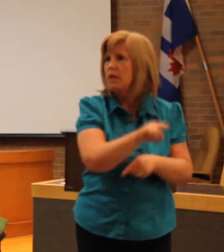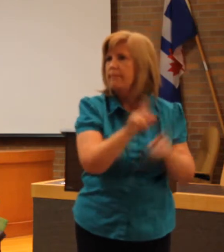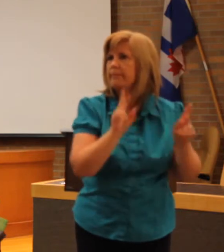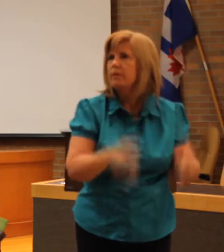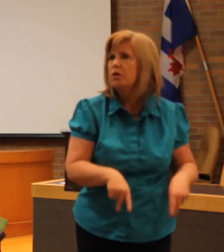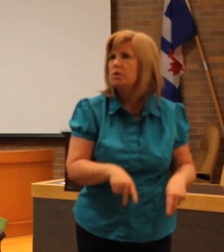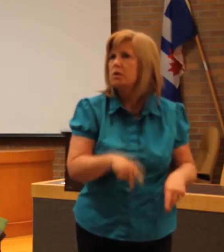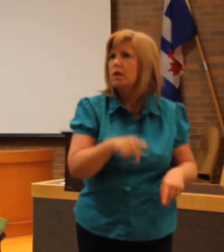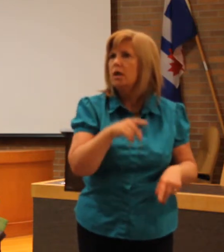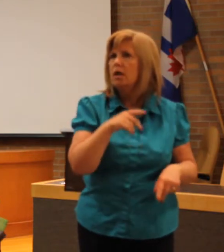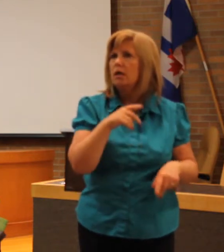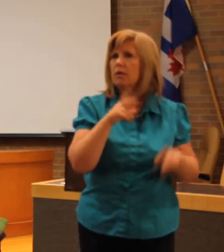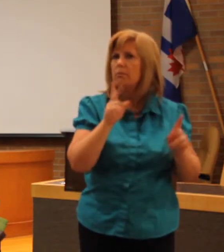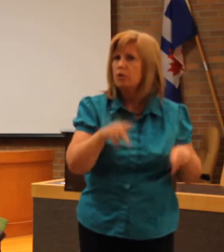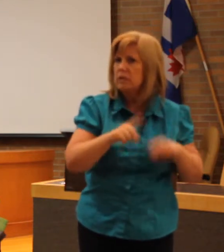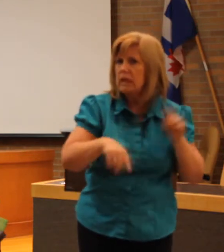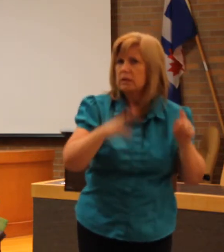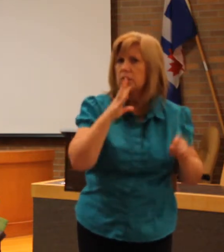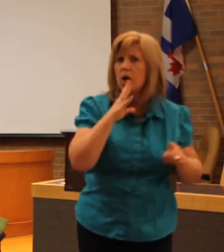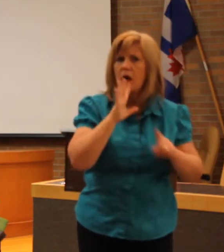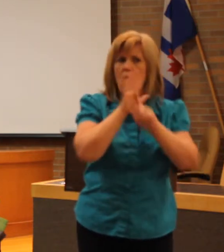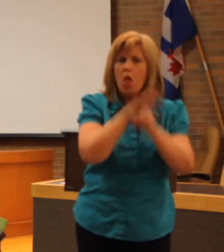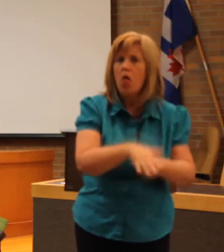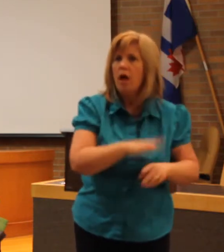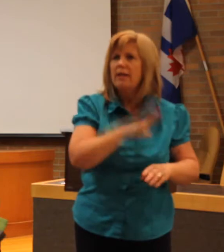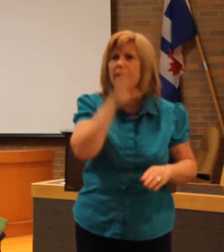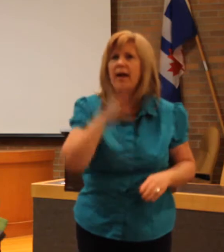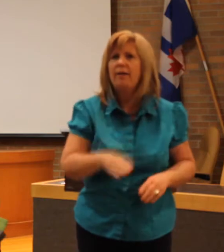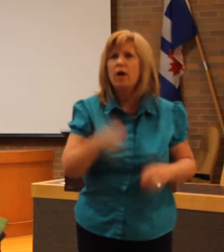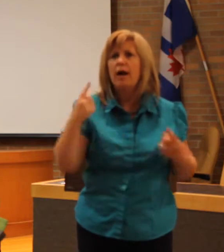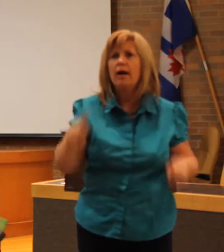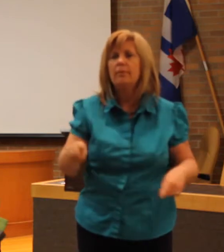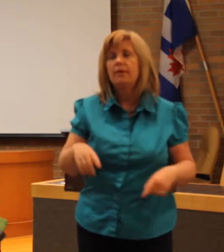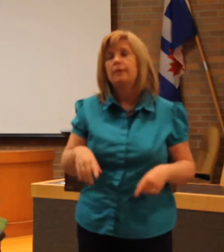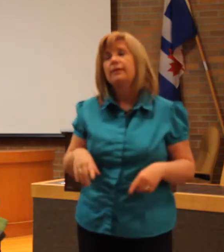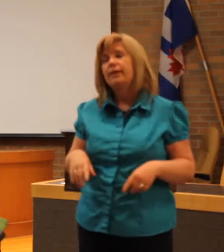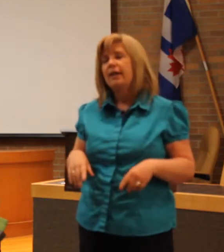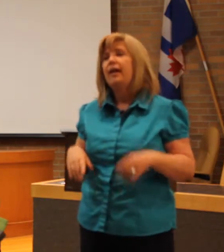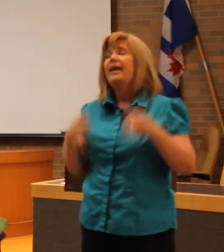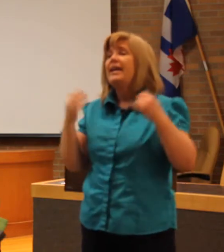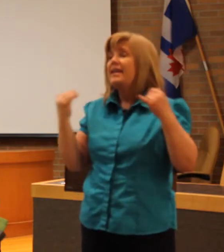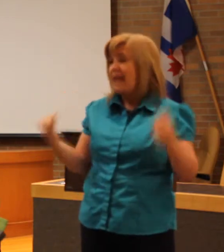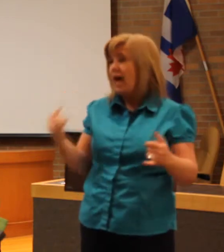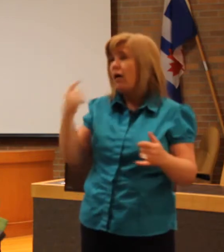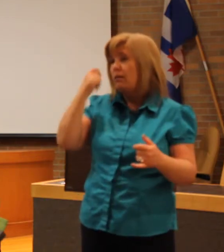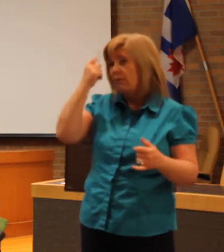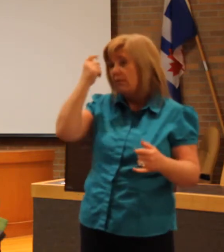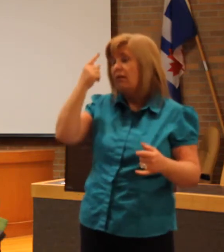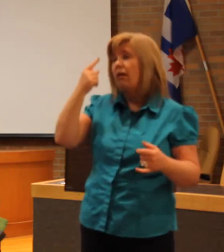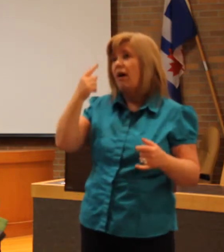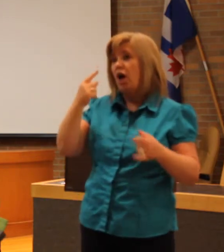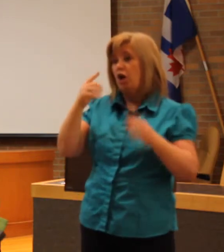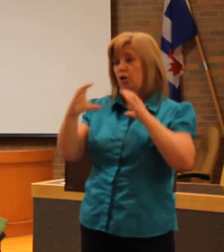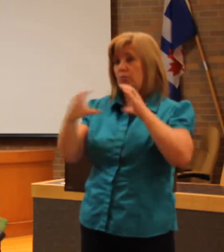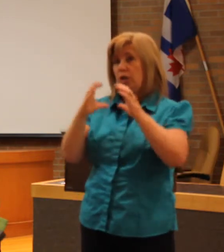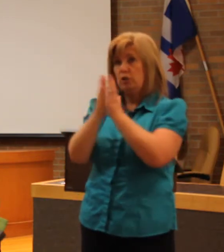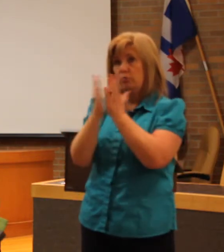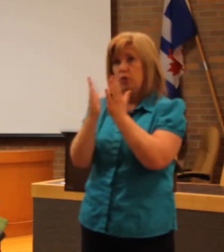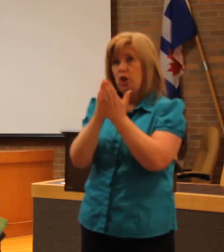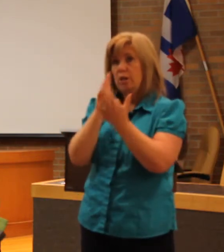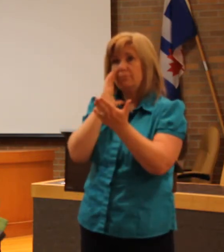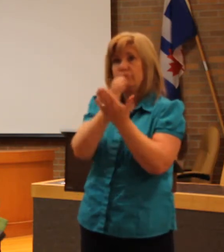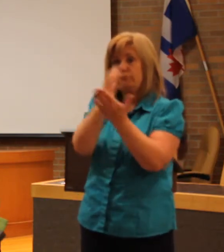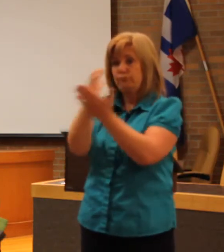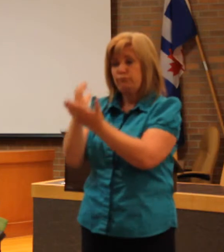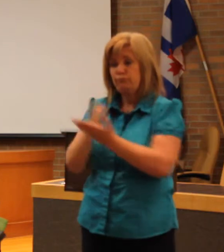I believe a lot of assistive communication devices do have words for body parts so that people can describe, maybe